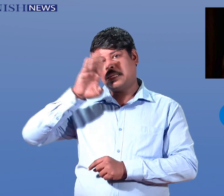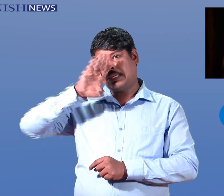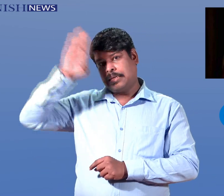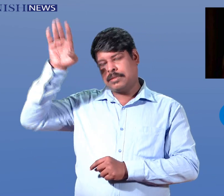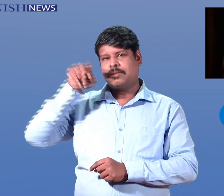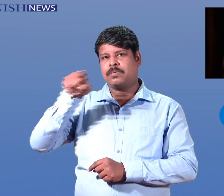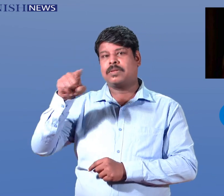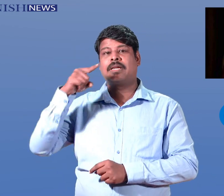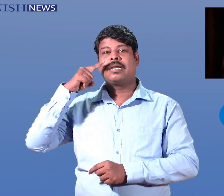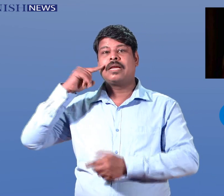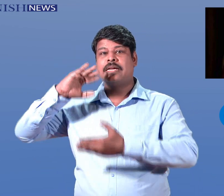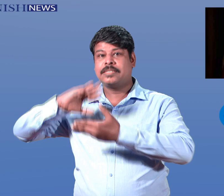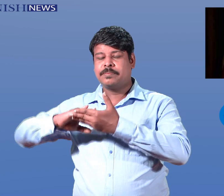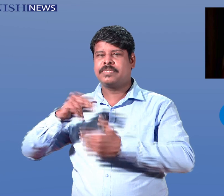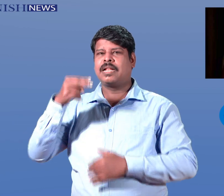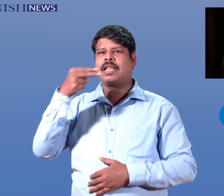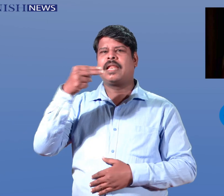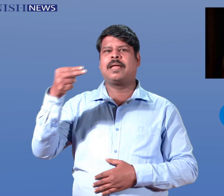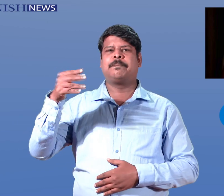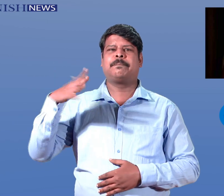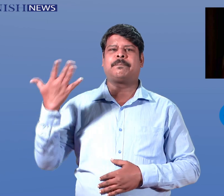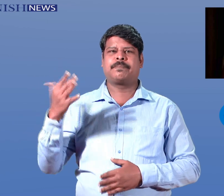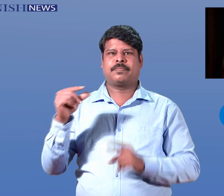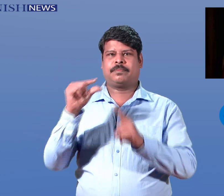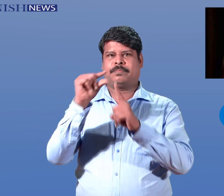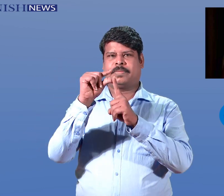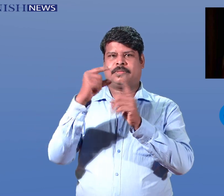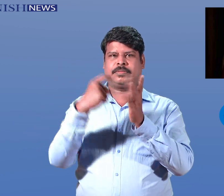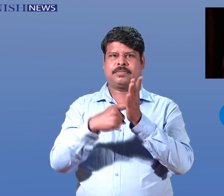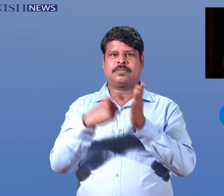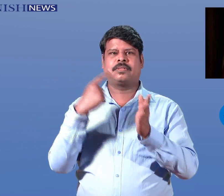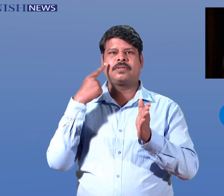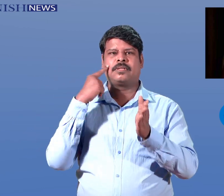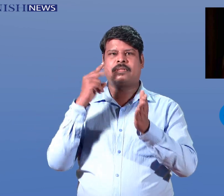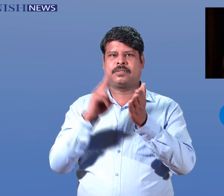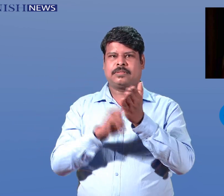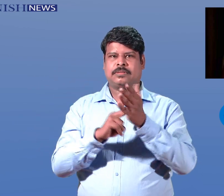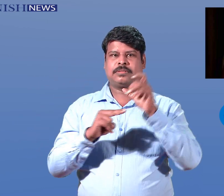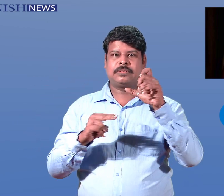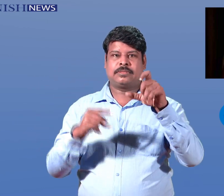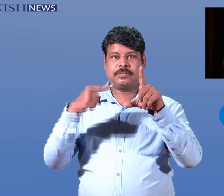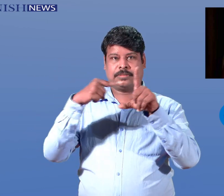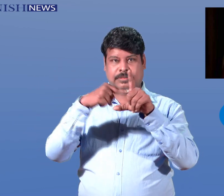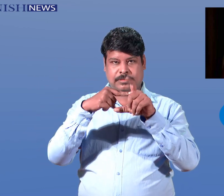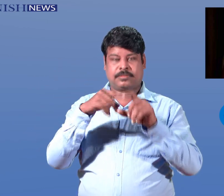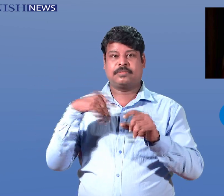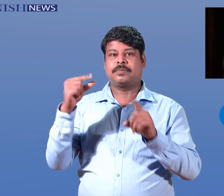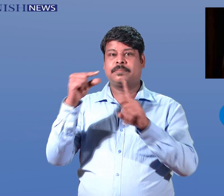95. And she said it was her first birthday without him in more than seven decades.